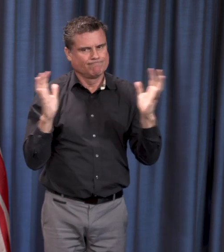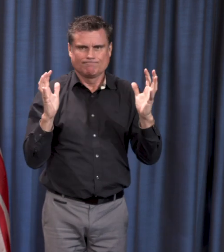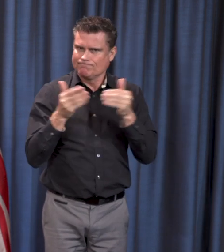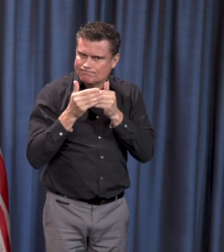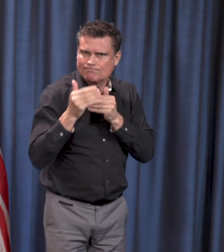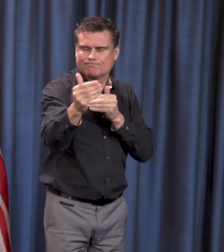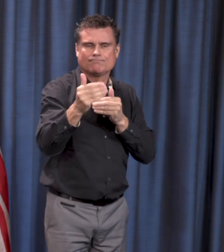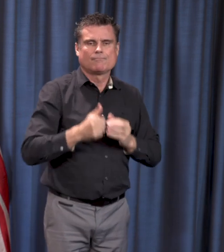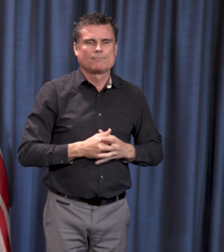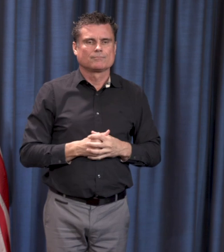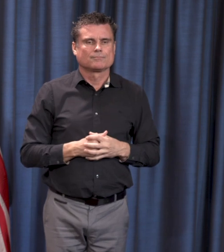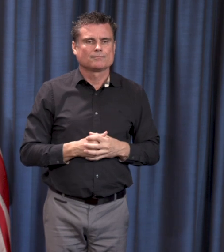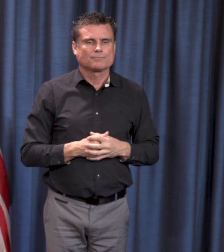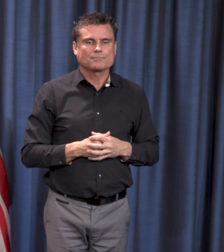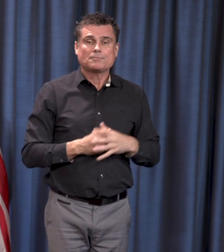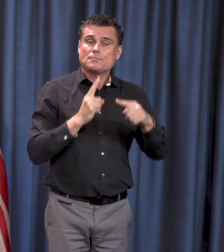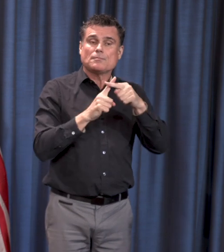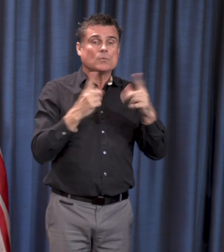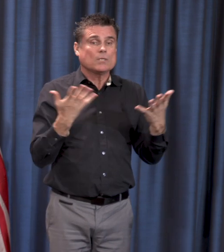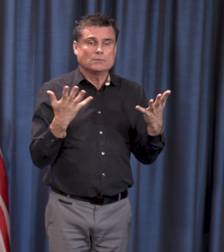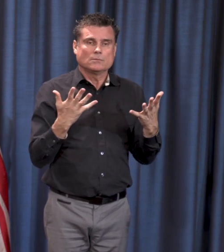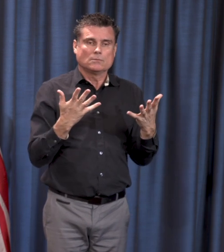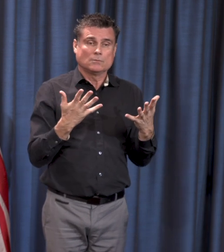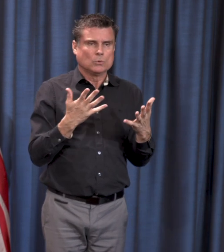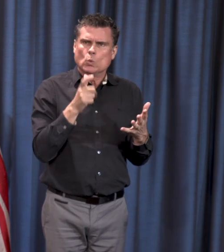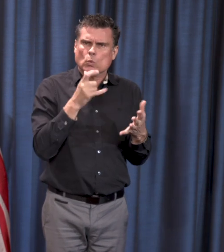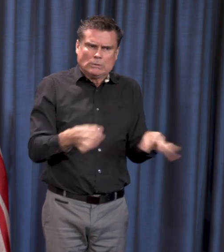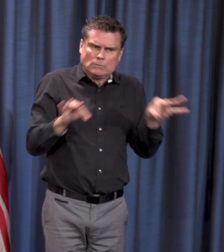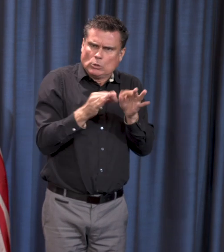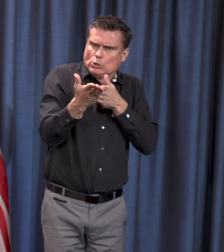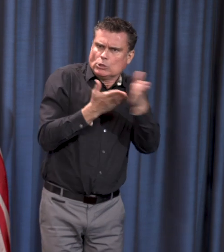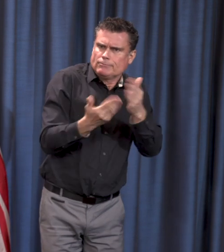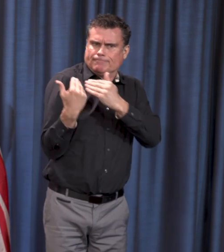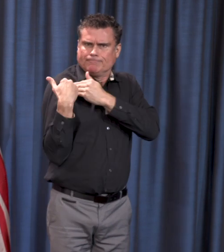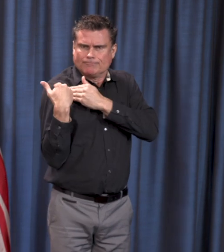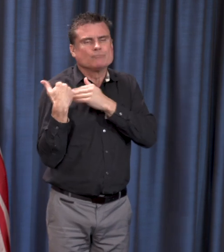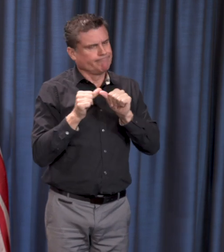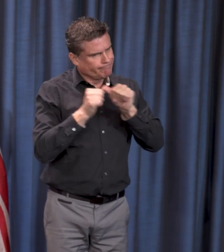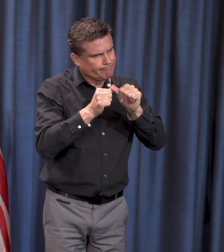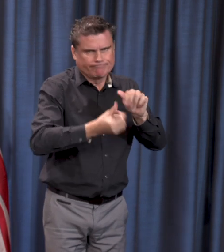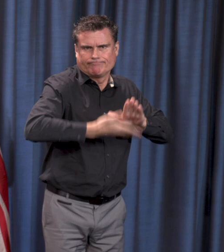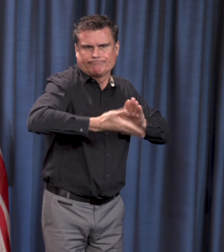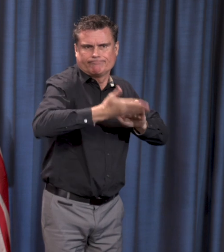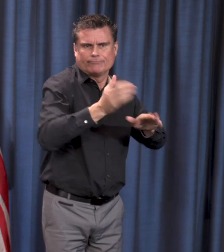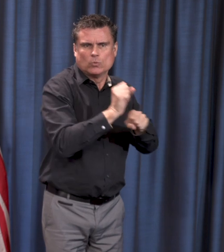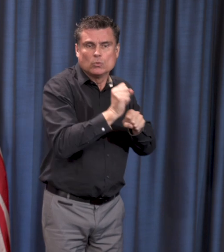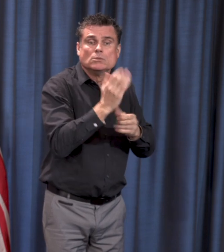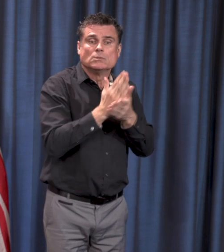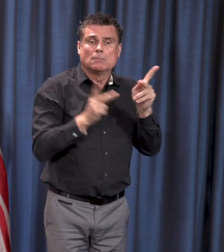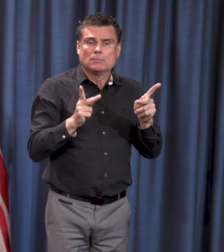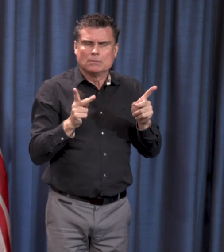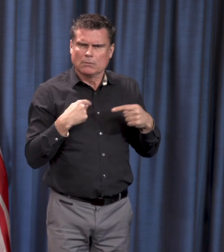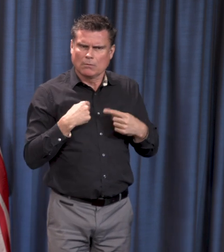been some, I've been receiving reports that people are confused about what they need to do and how they need to do it. But it is incredibly